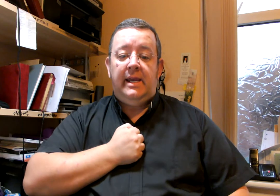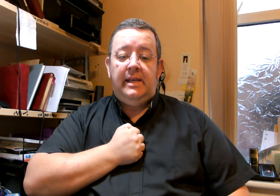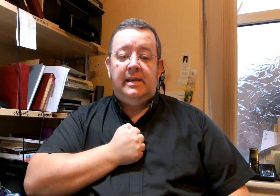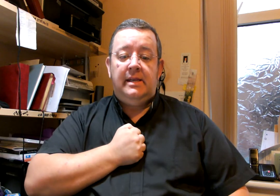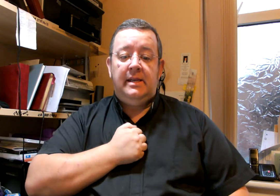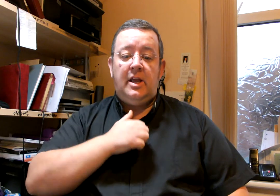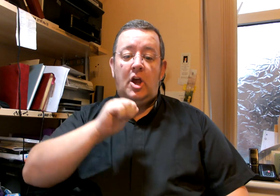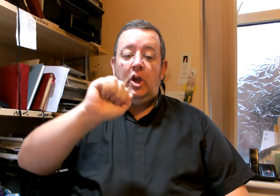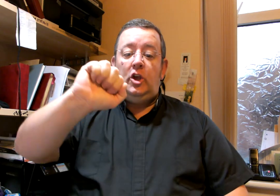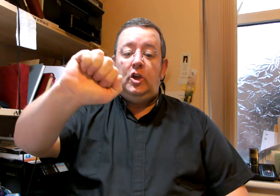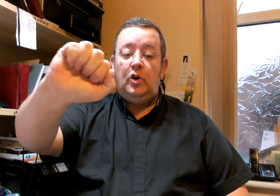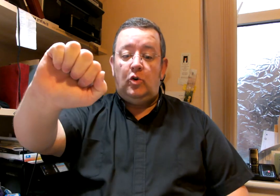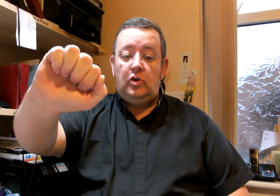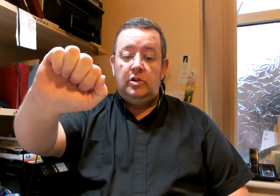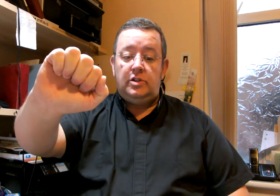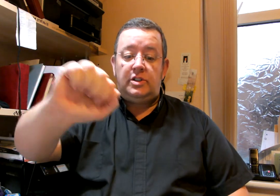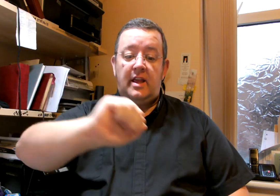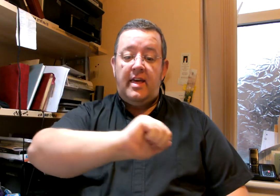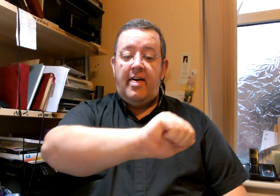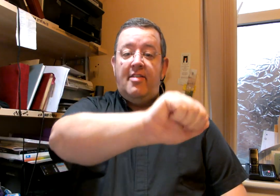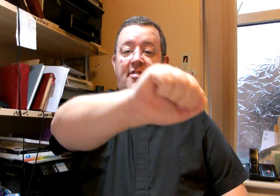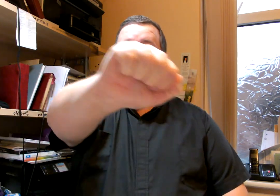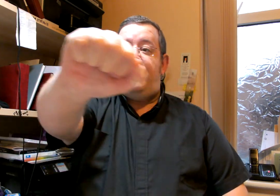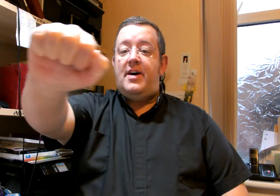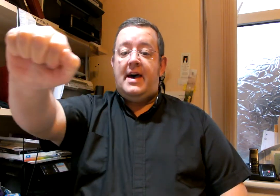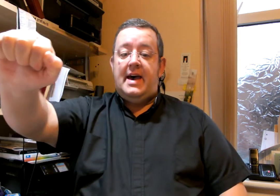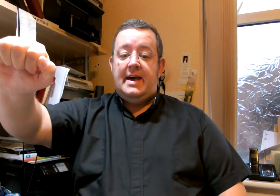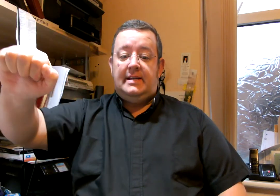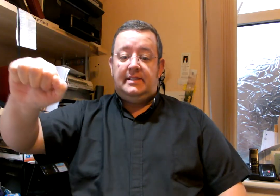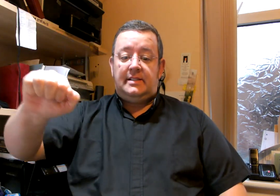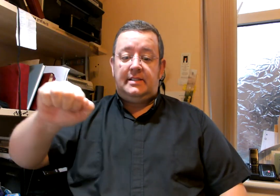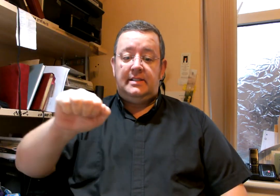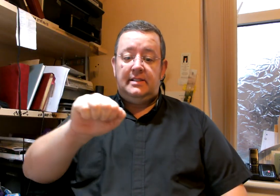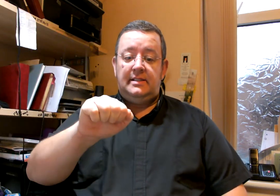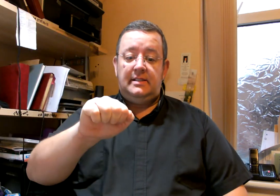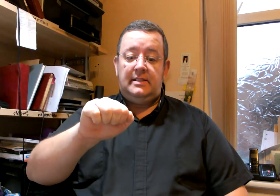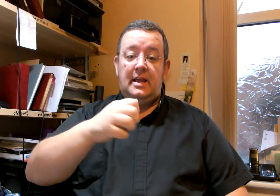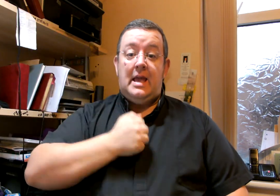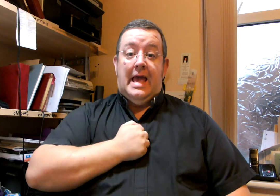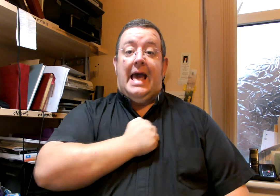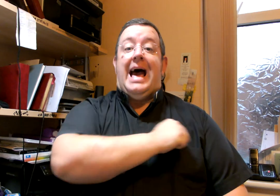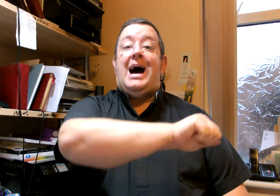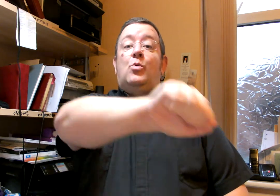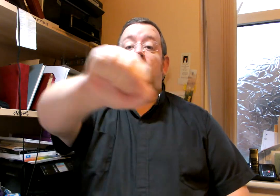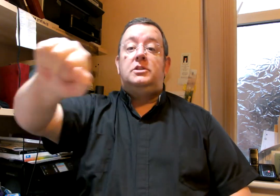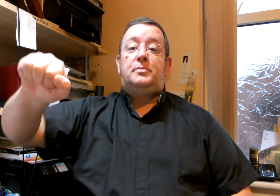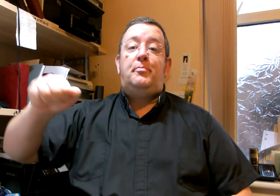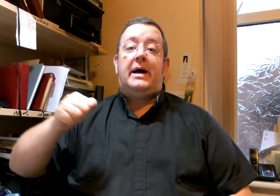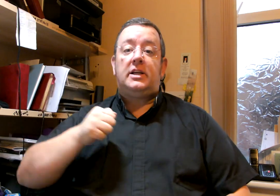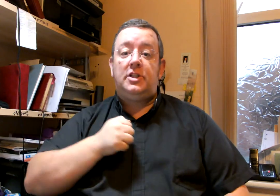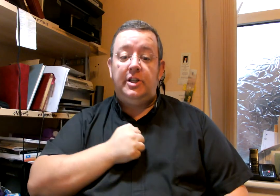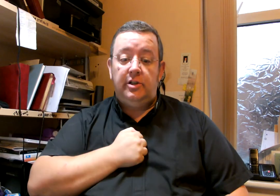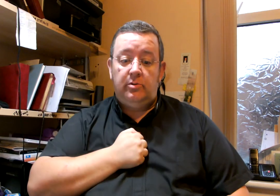yours theirs ours ours back to you